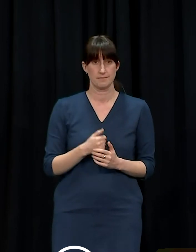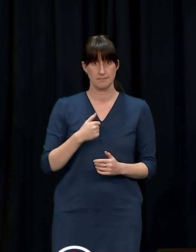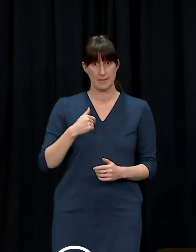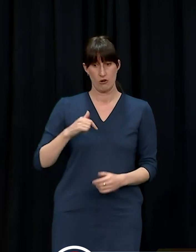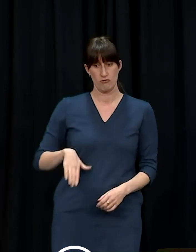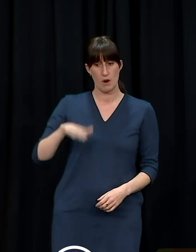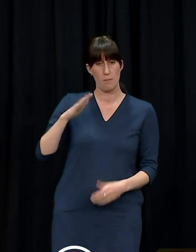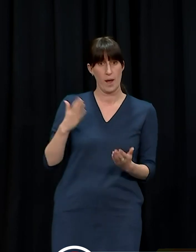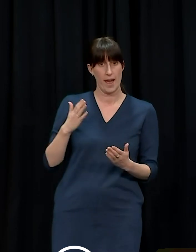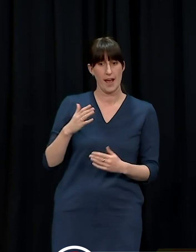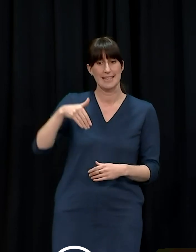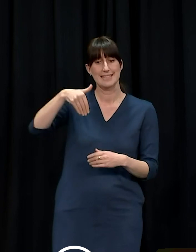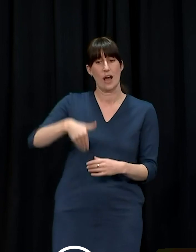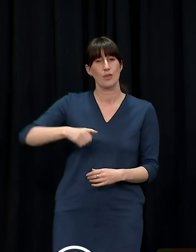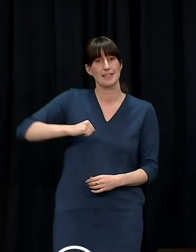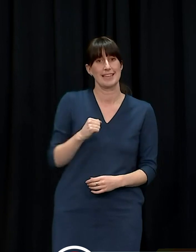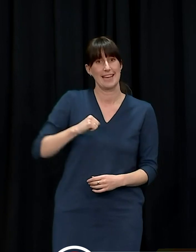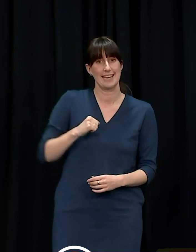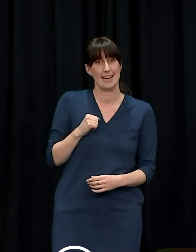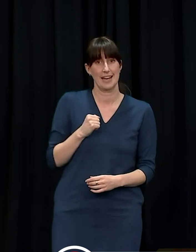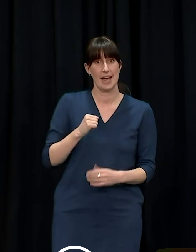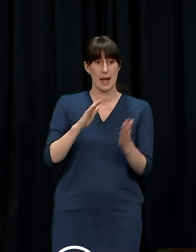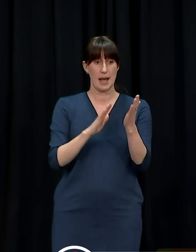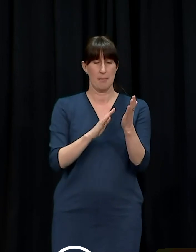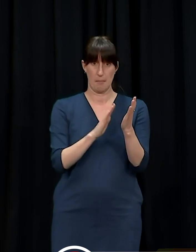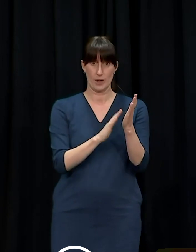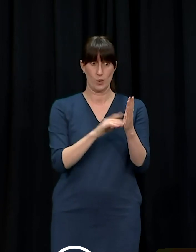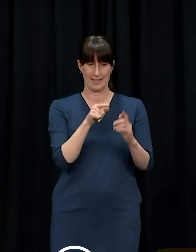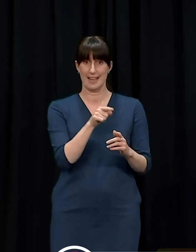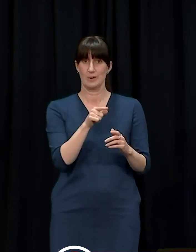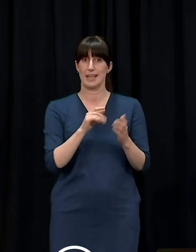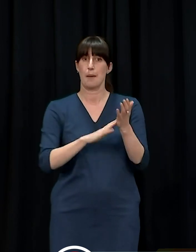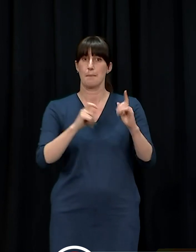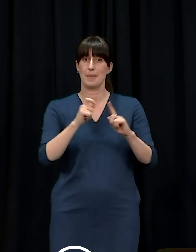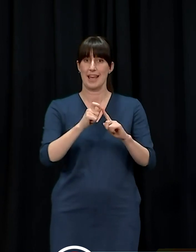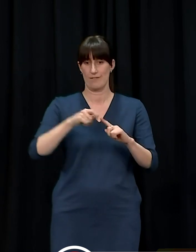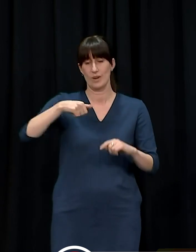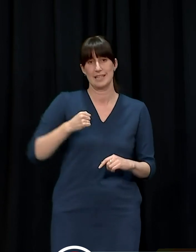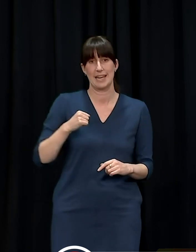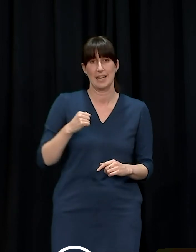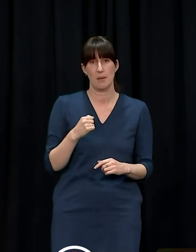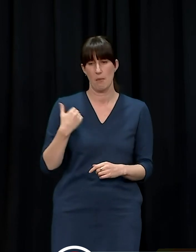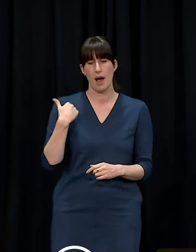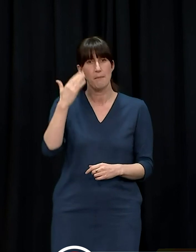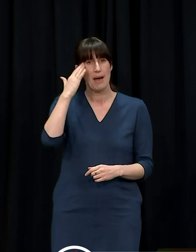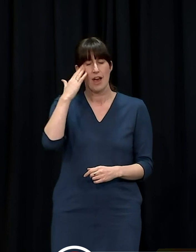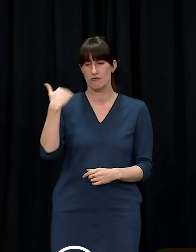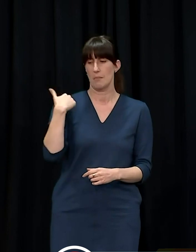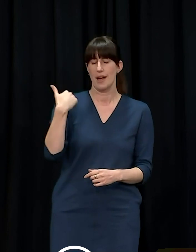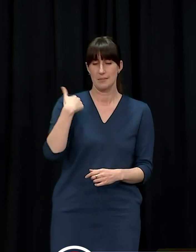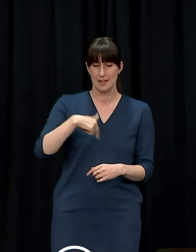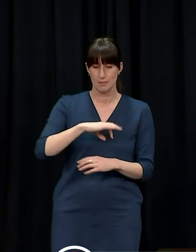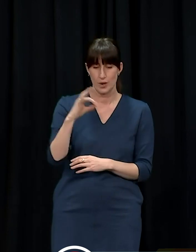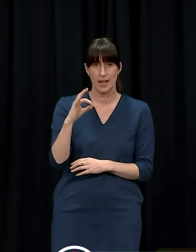Kilda electorate where Michael was the MP. My mother actually reminded me this morning that a Polish refugee family that